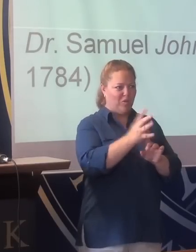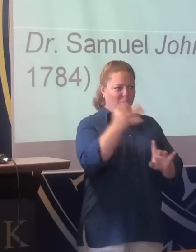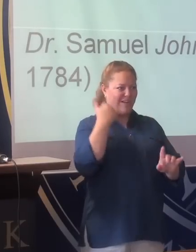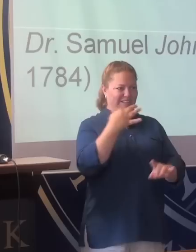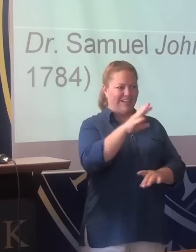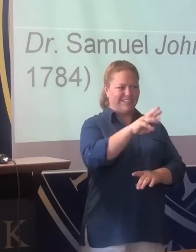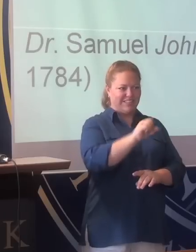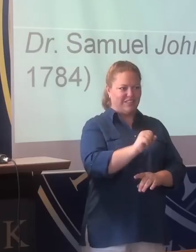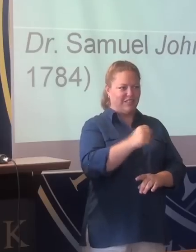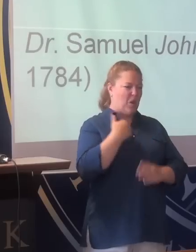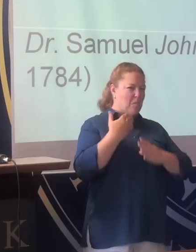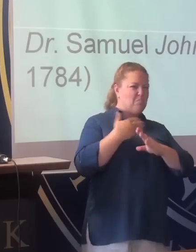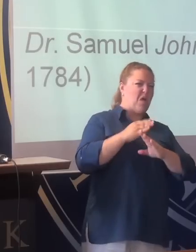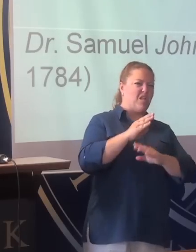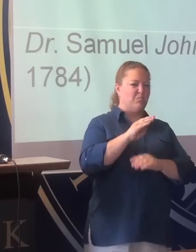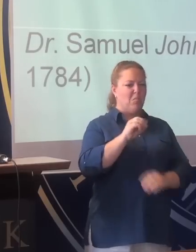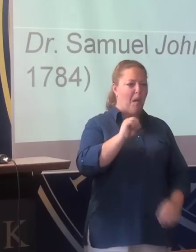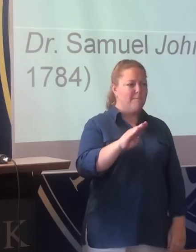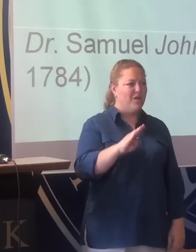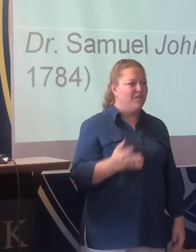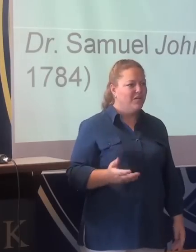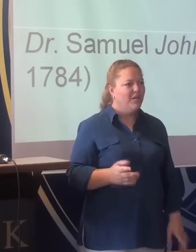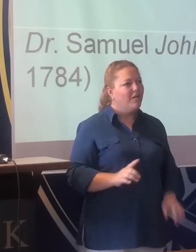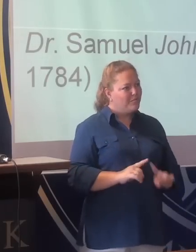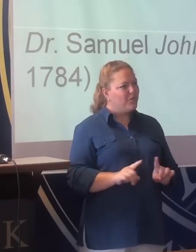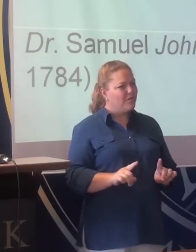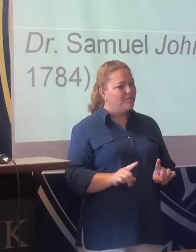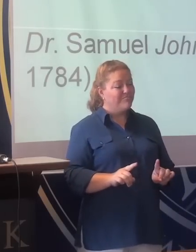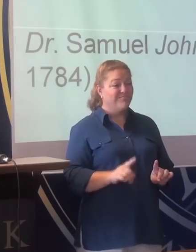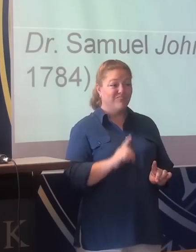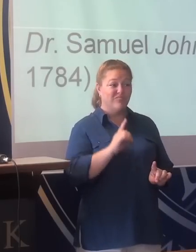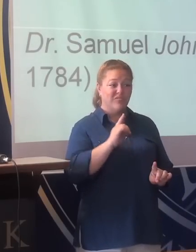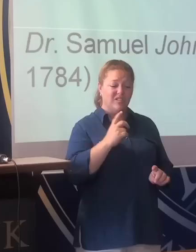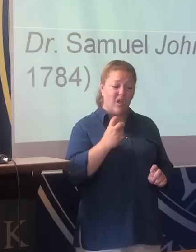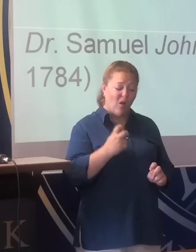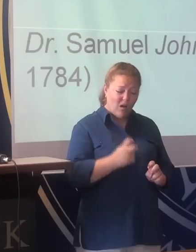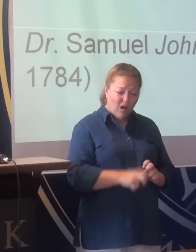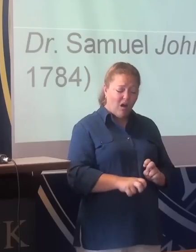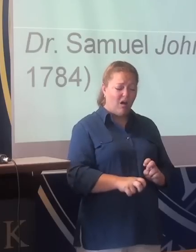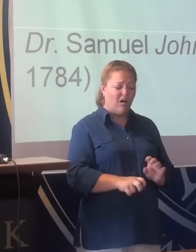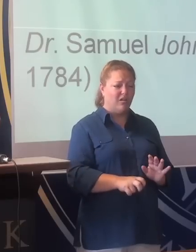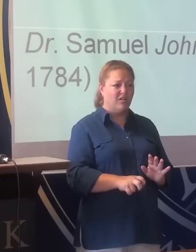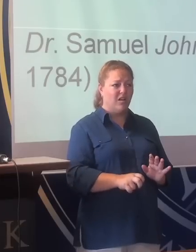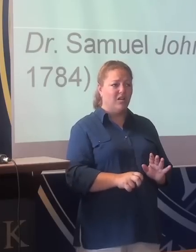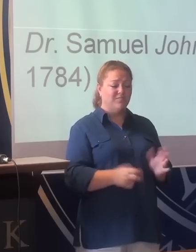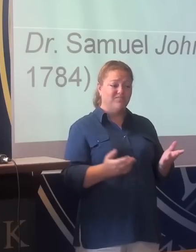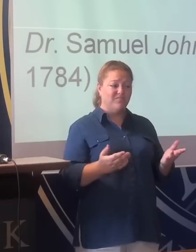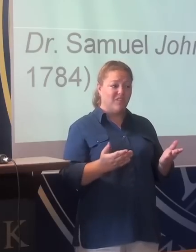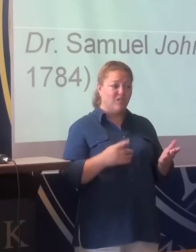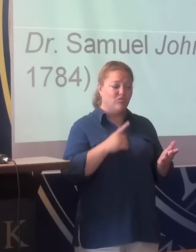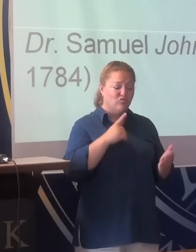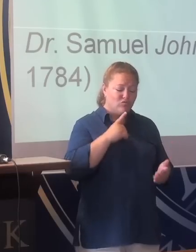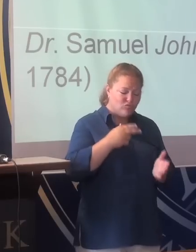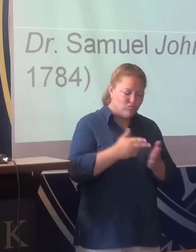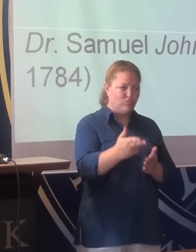1960s, it is a hard and irrefusable reality.